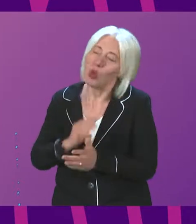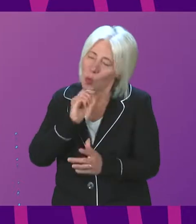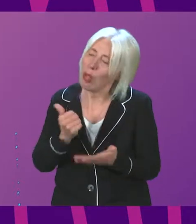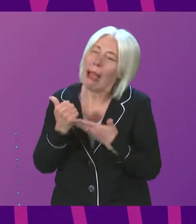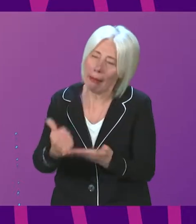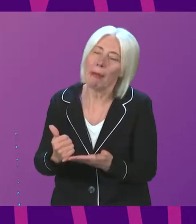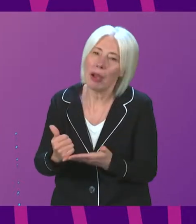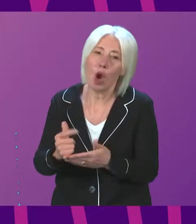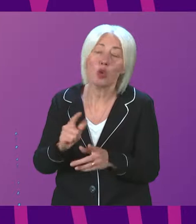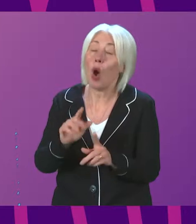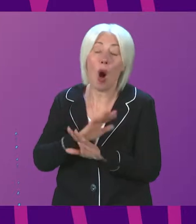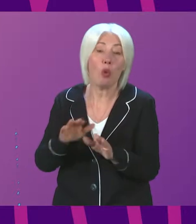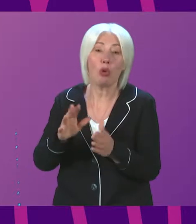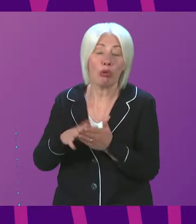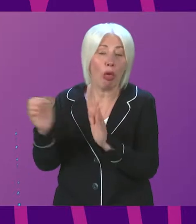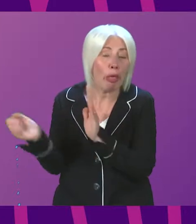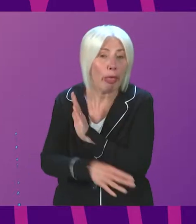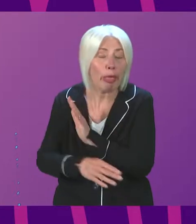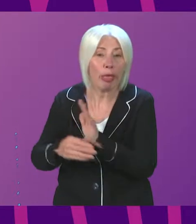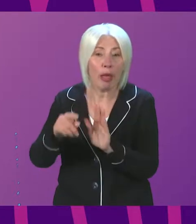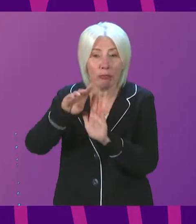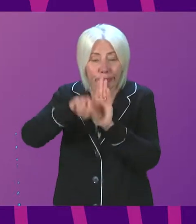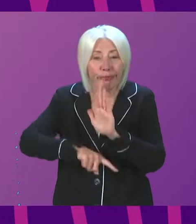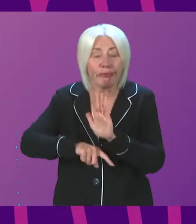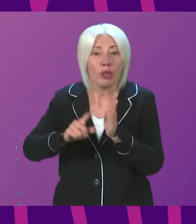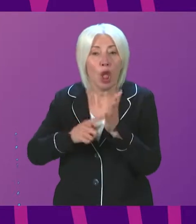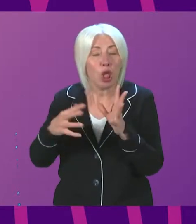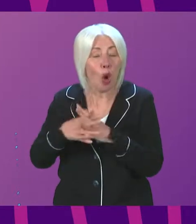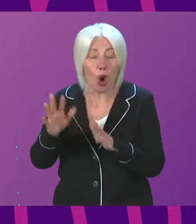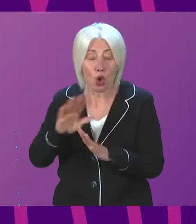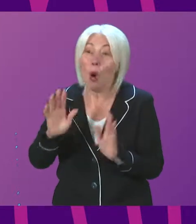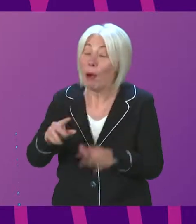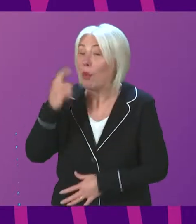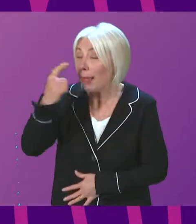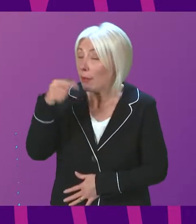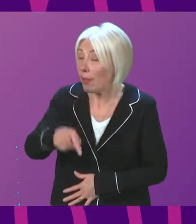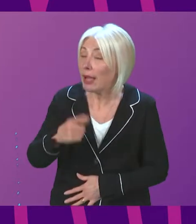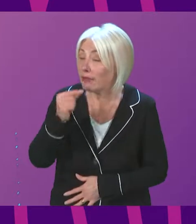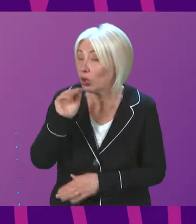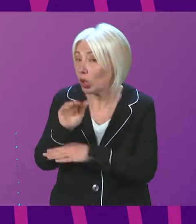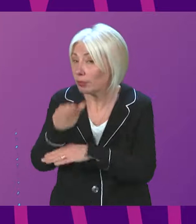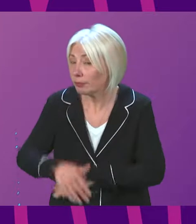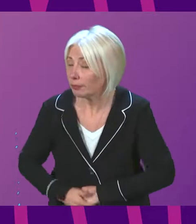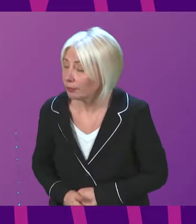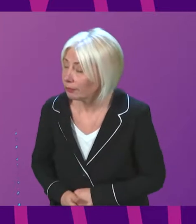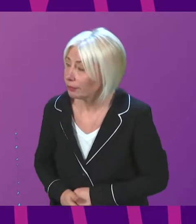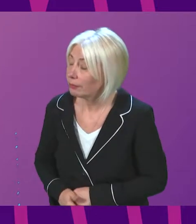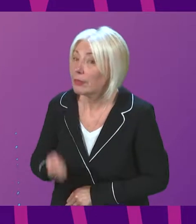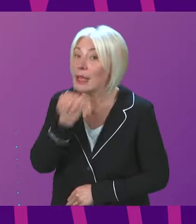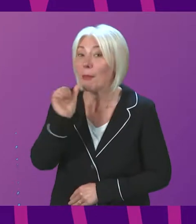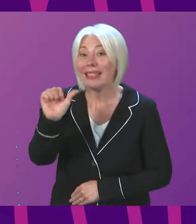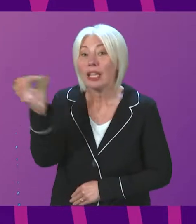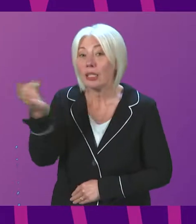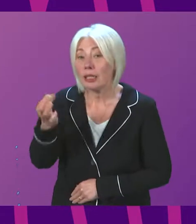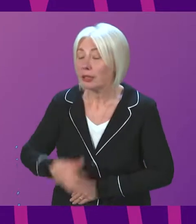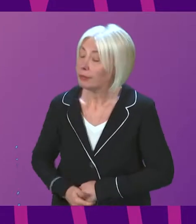difference so we will not rule out legislation and we will actively consider the options for that question number six COCAP Stewart